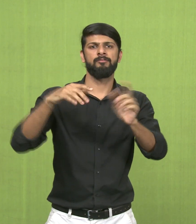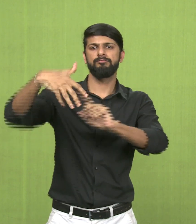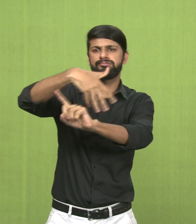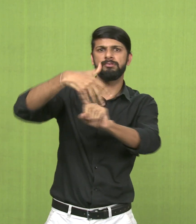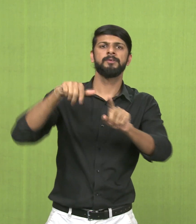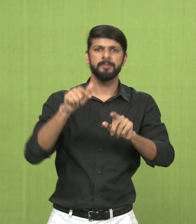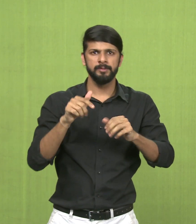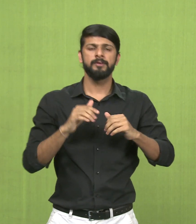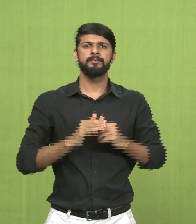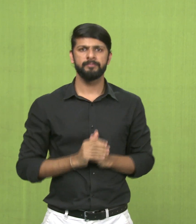of the depiction.